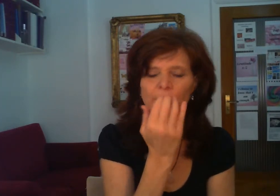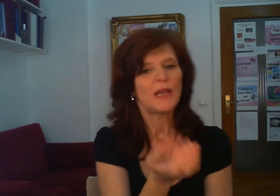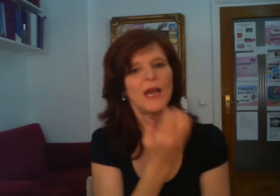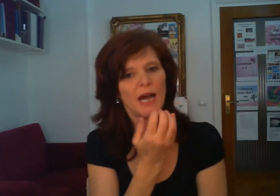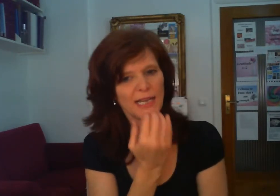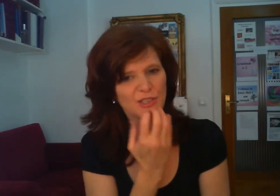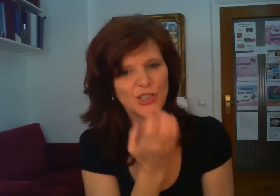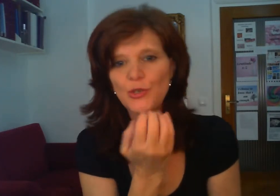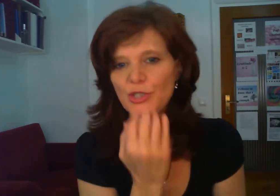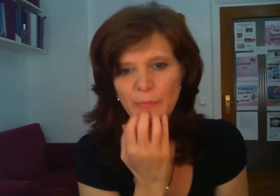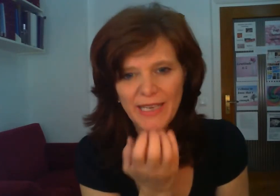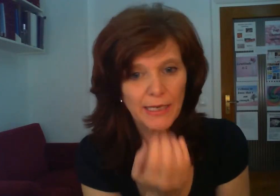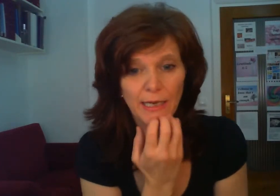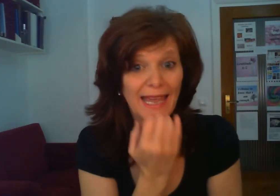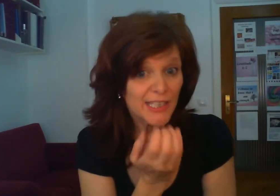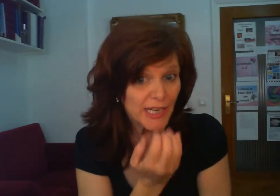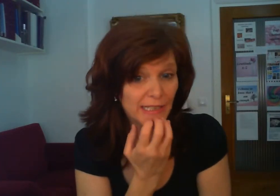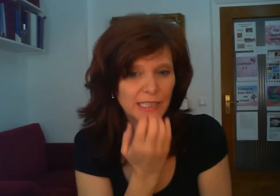i choose to be educated